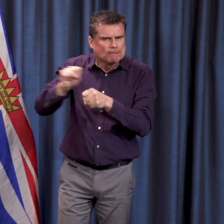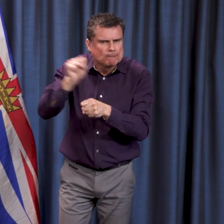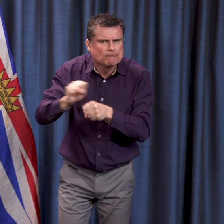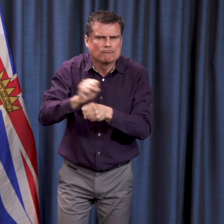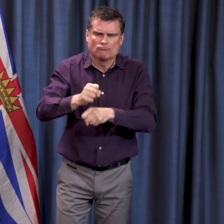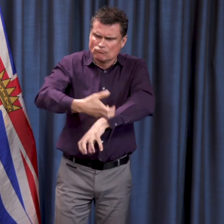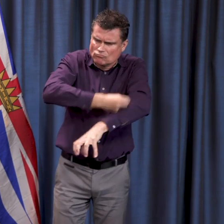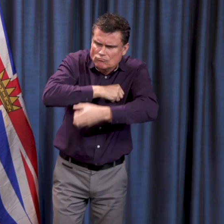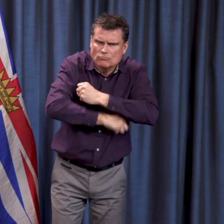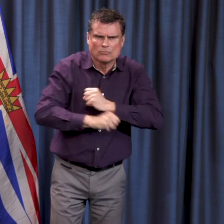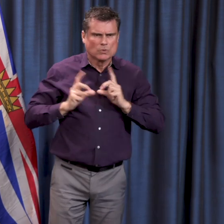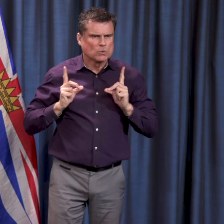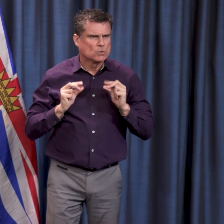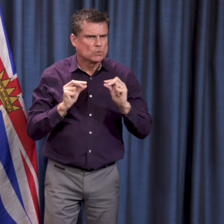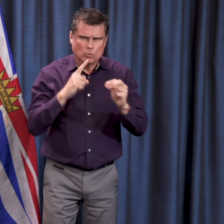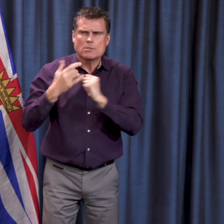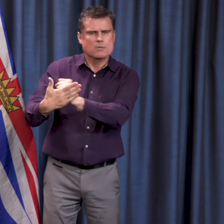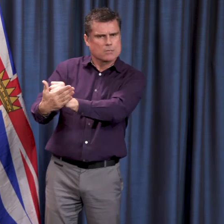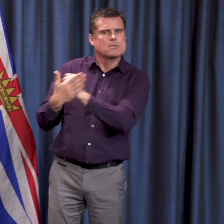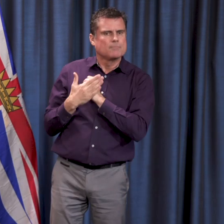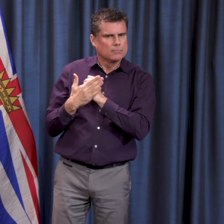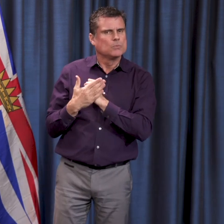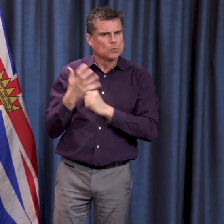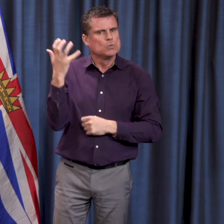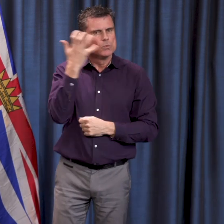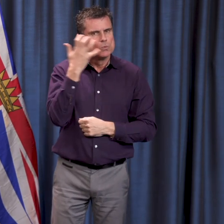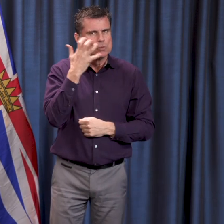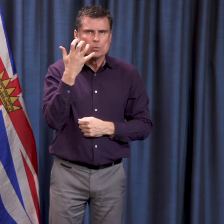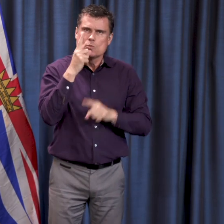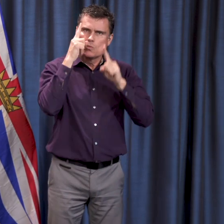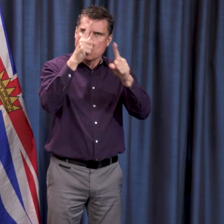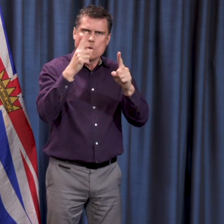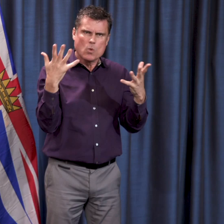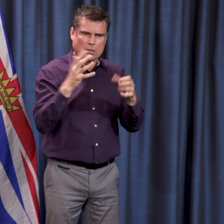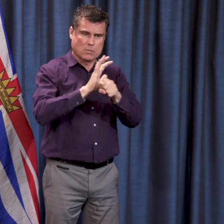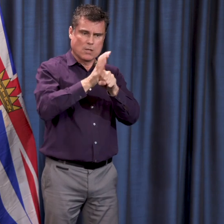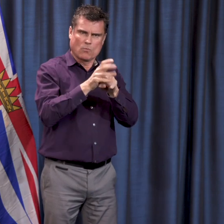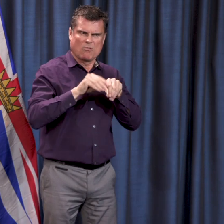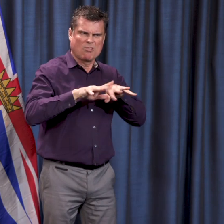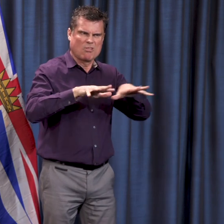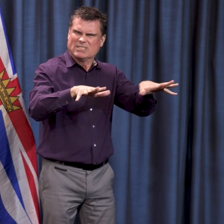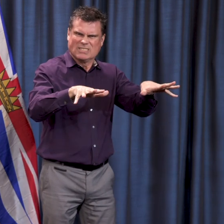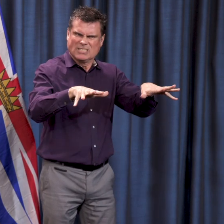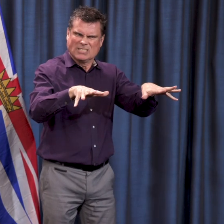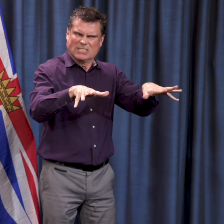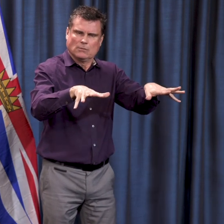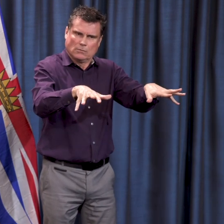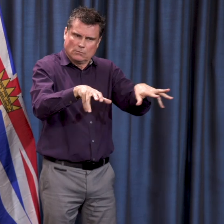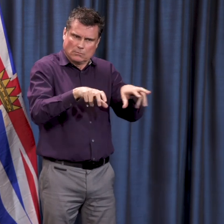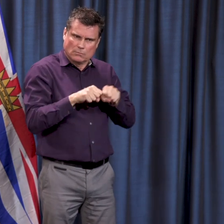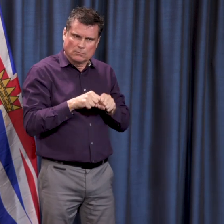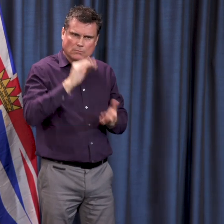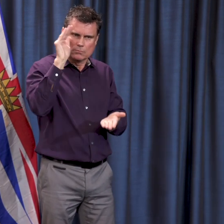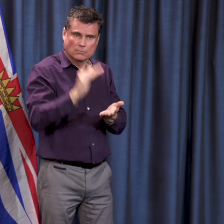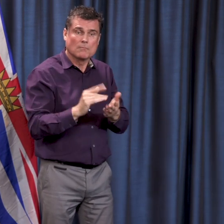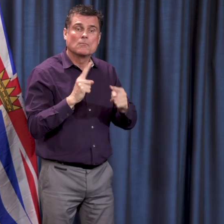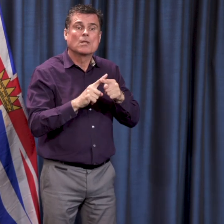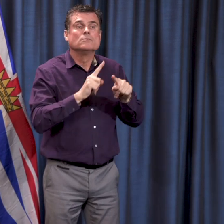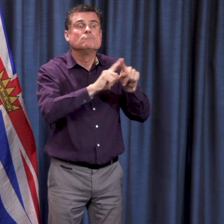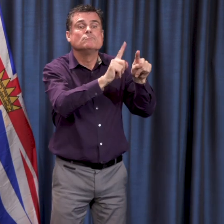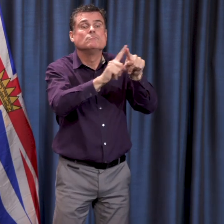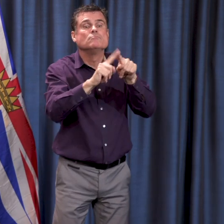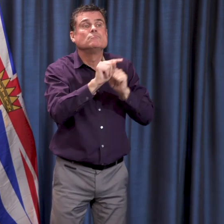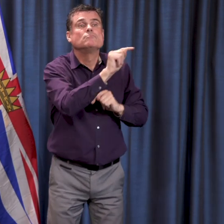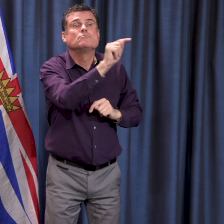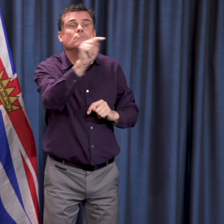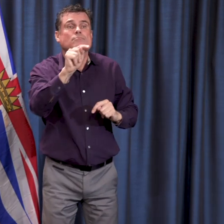deal with COVID-19. And with them, partners who are processing tests around the province, such as Life